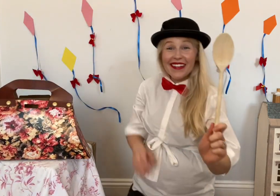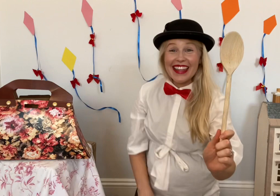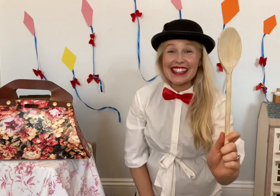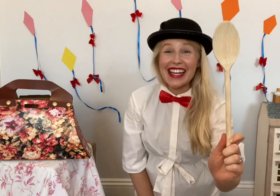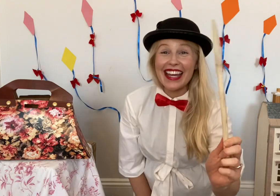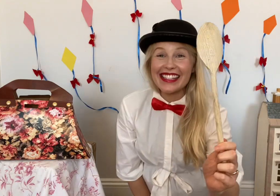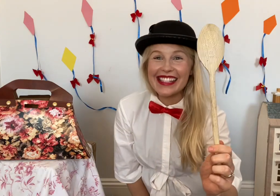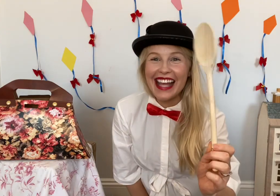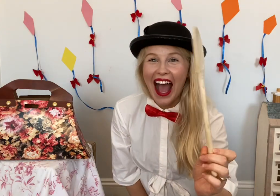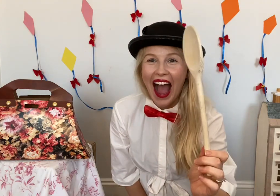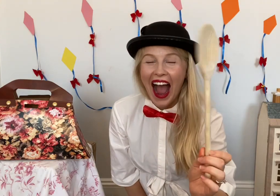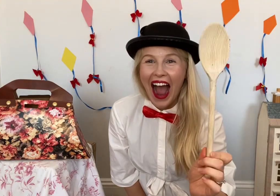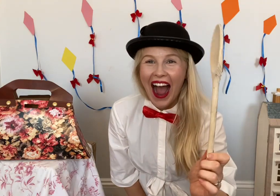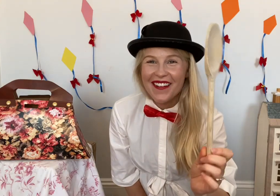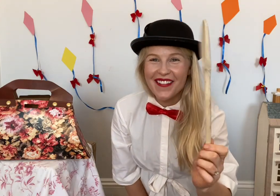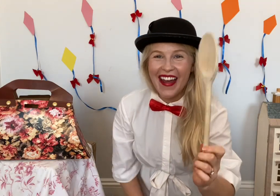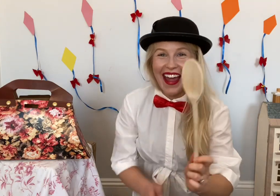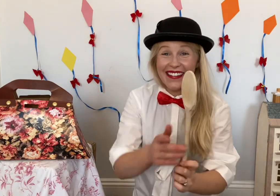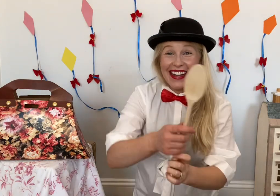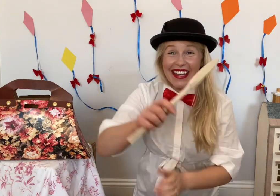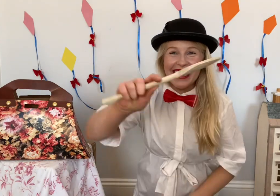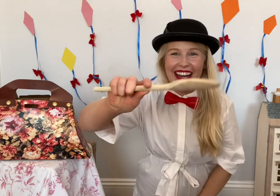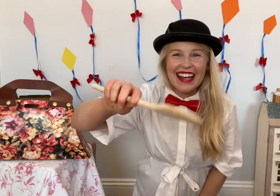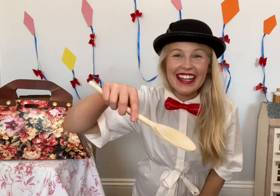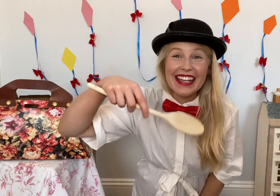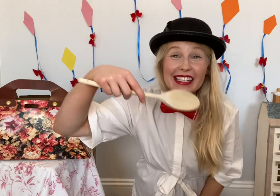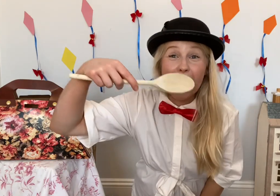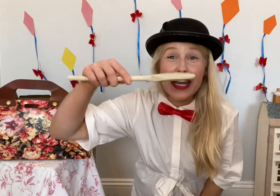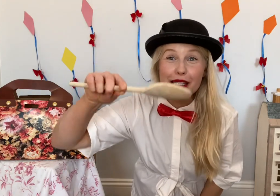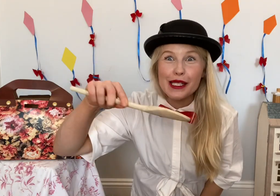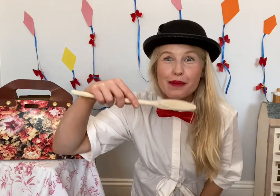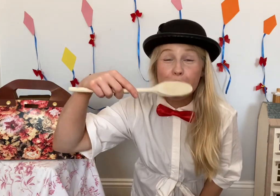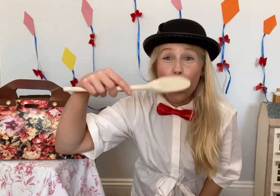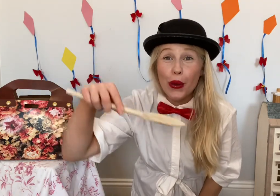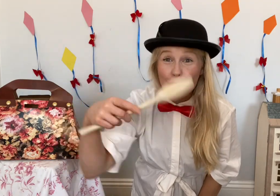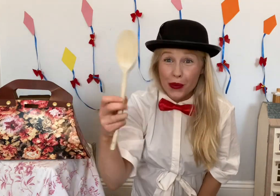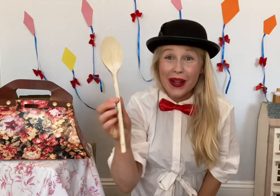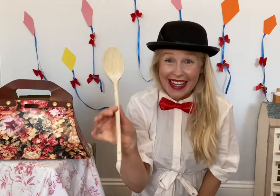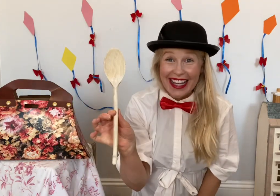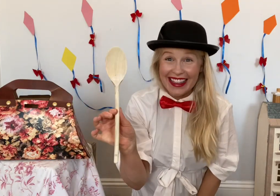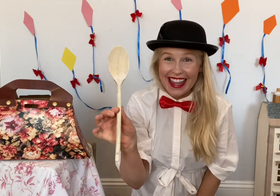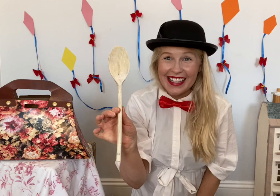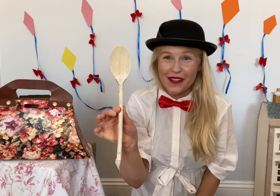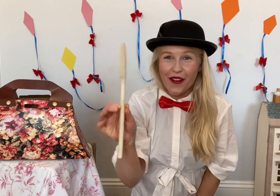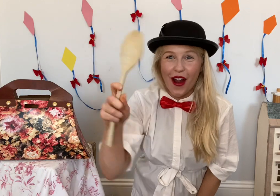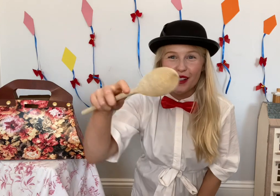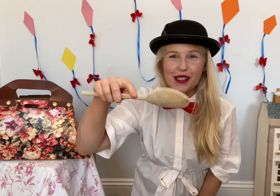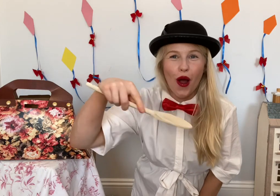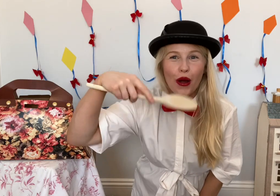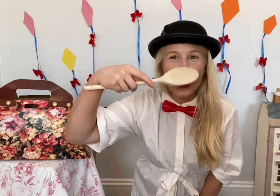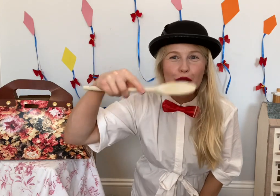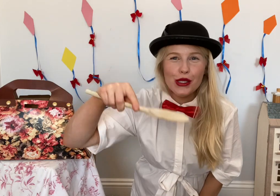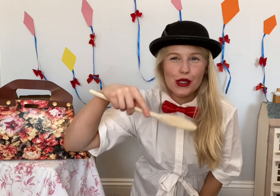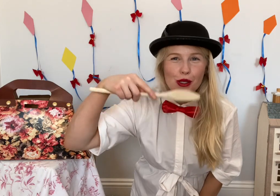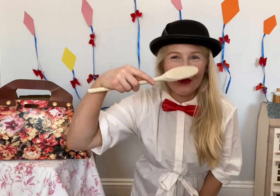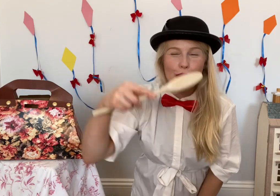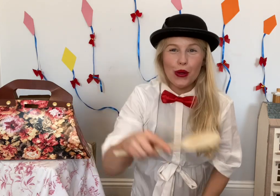this is? Very good. It's a spoon. We need this for our song. Spoon.